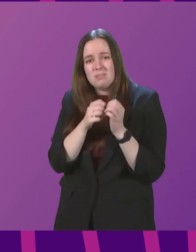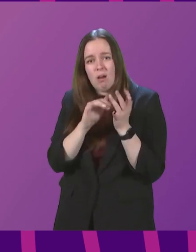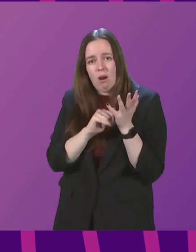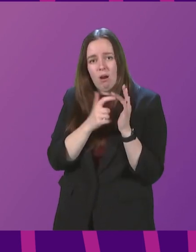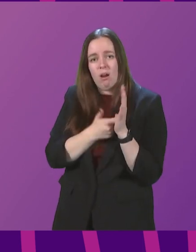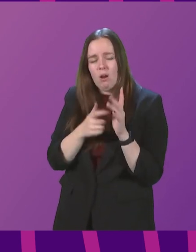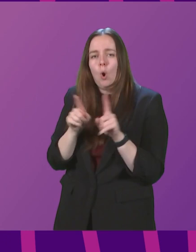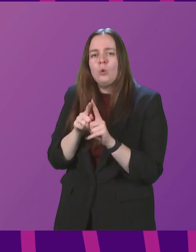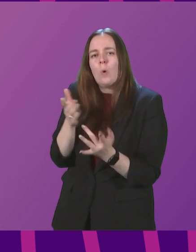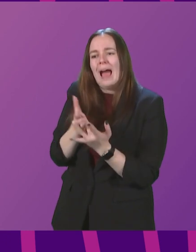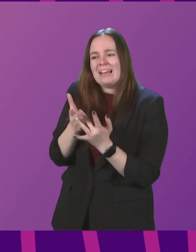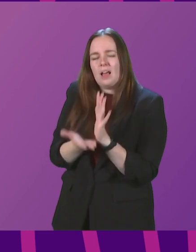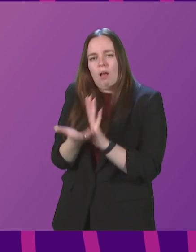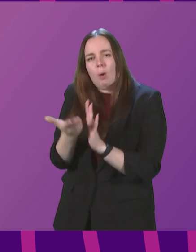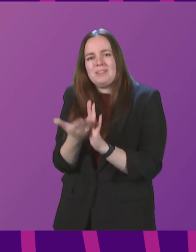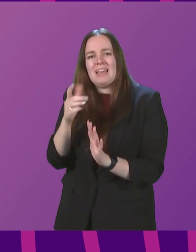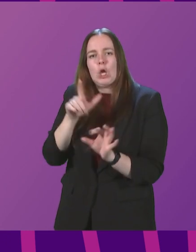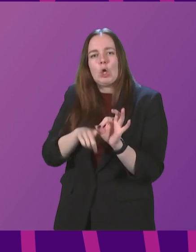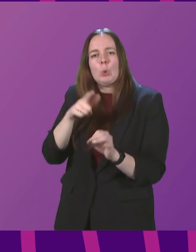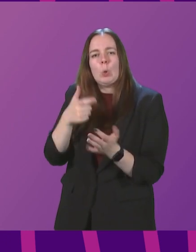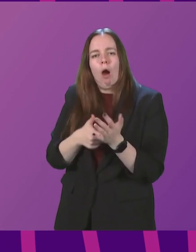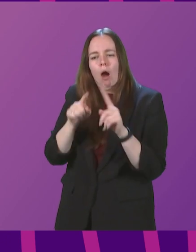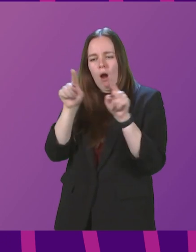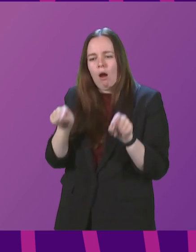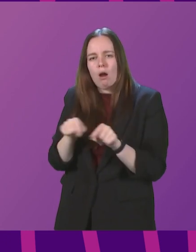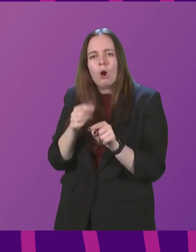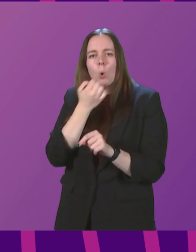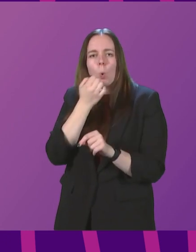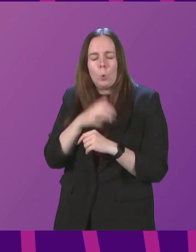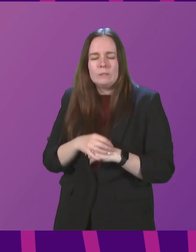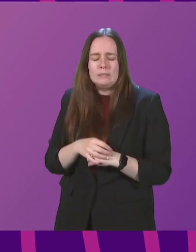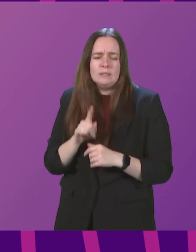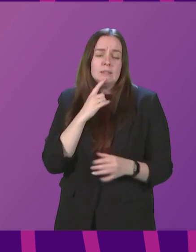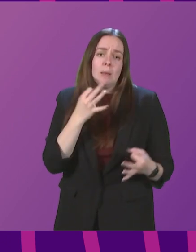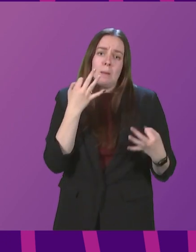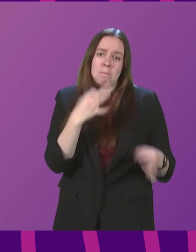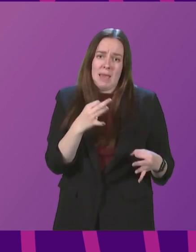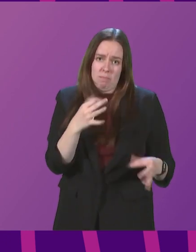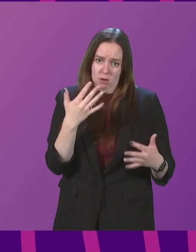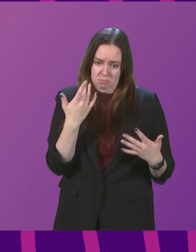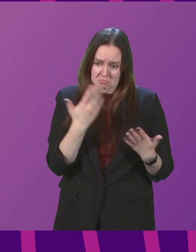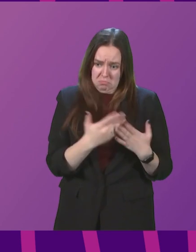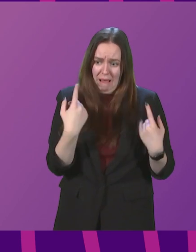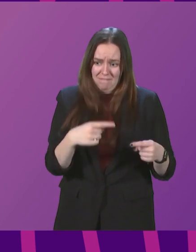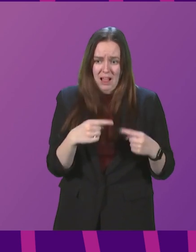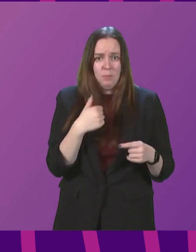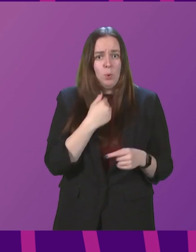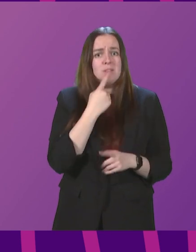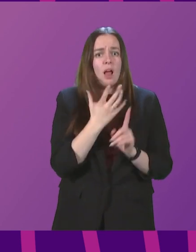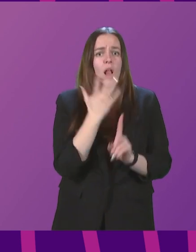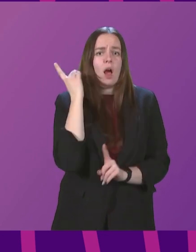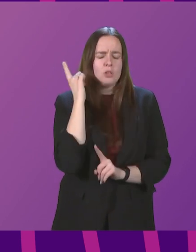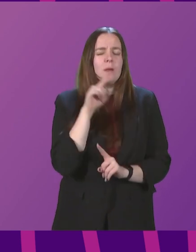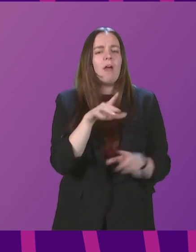an up-to-date QR code? First Minister. Well, paper certificates are available. I set that out again last week. And they are